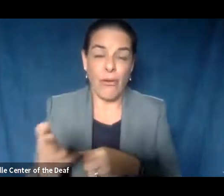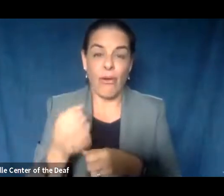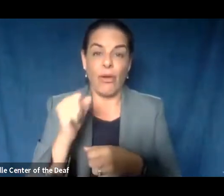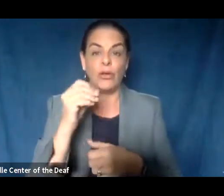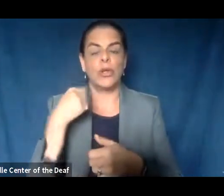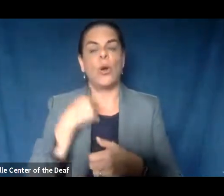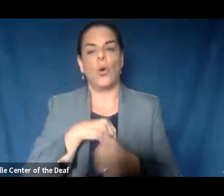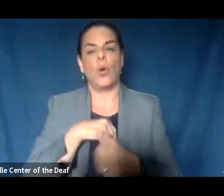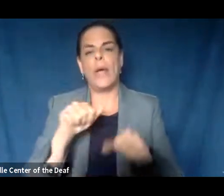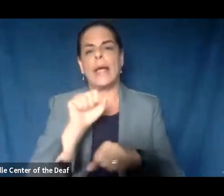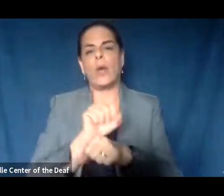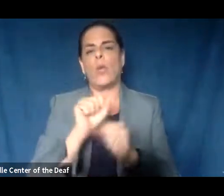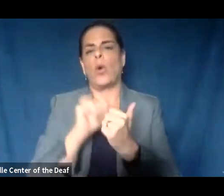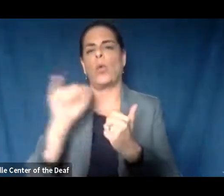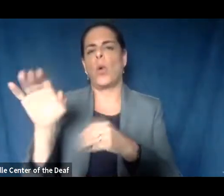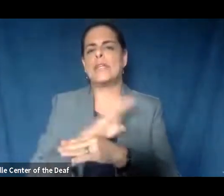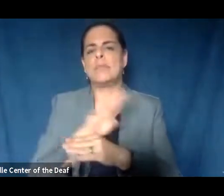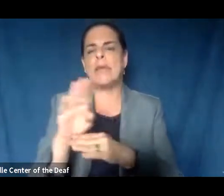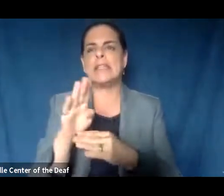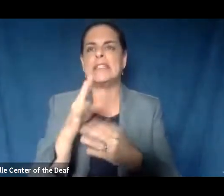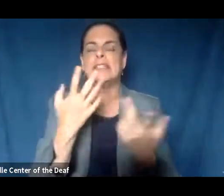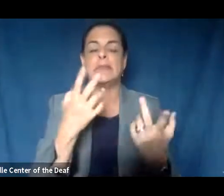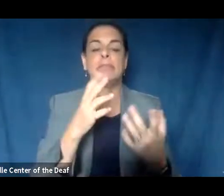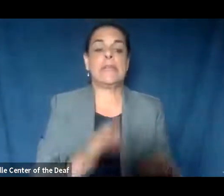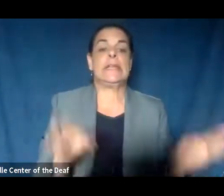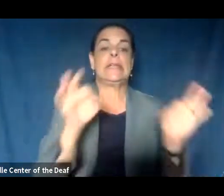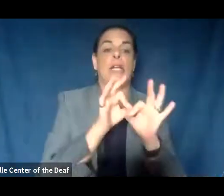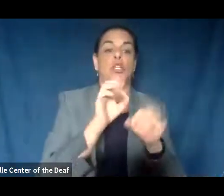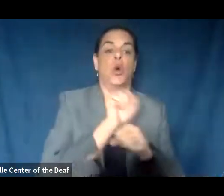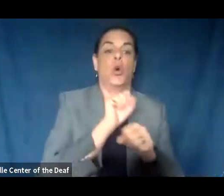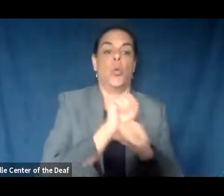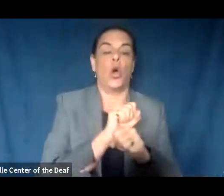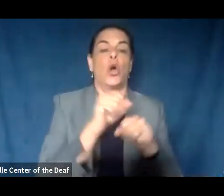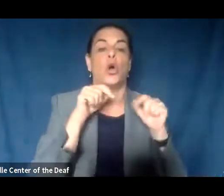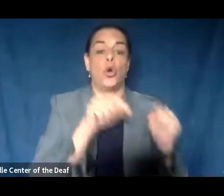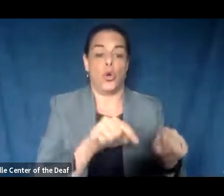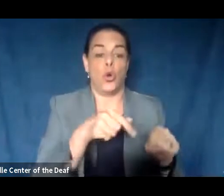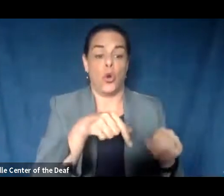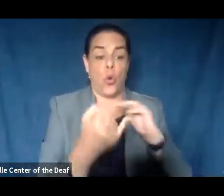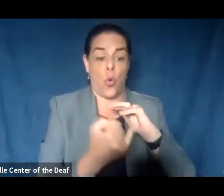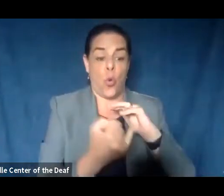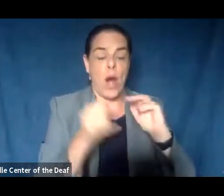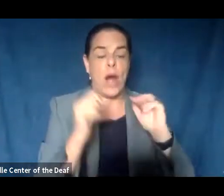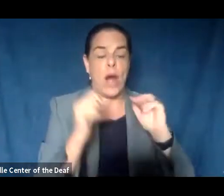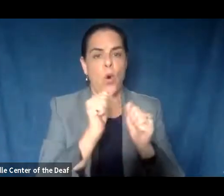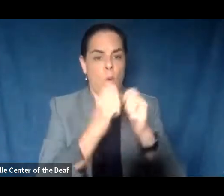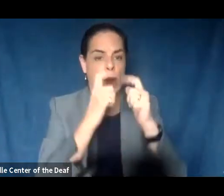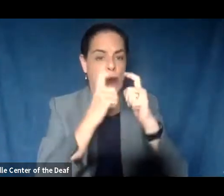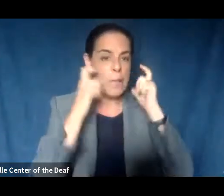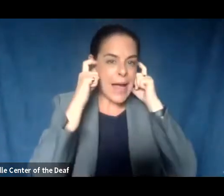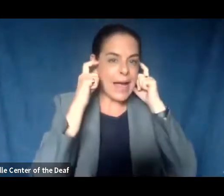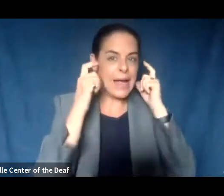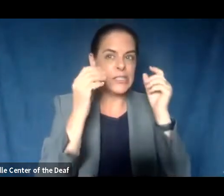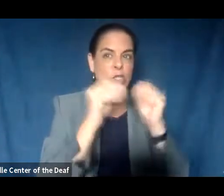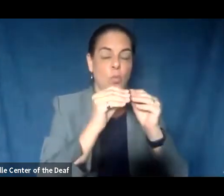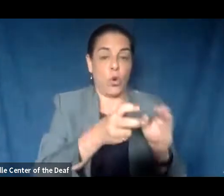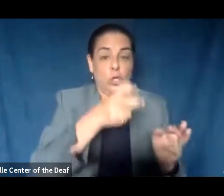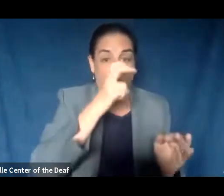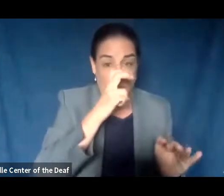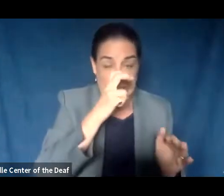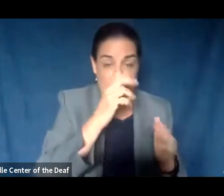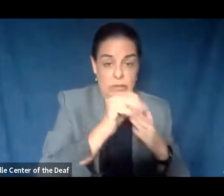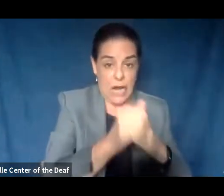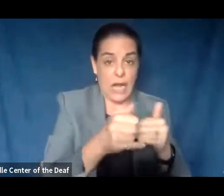work with those businesses. Essential workers are able, while in quarantine, to work with a mask with more stringent guidance.